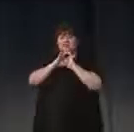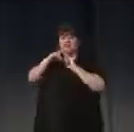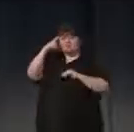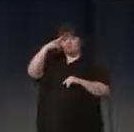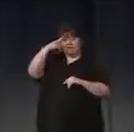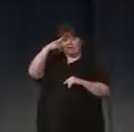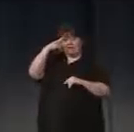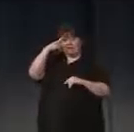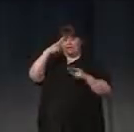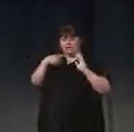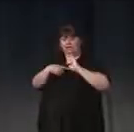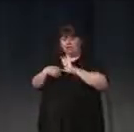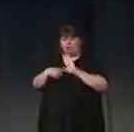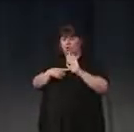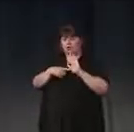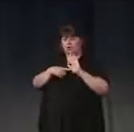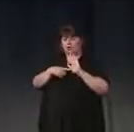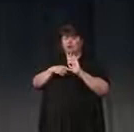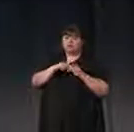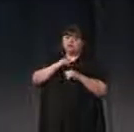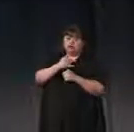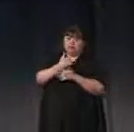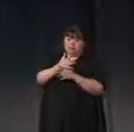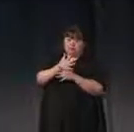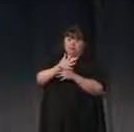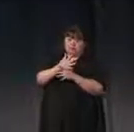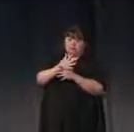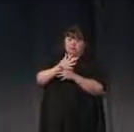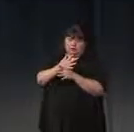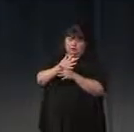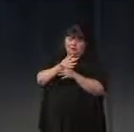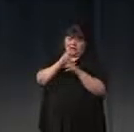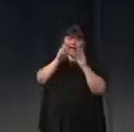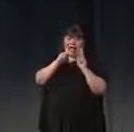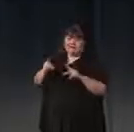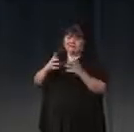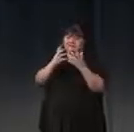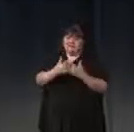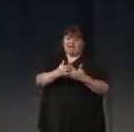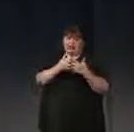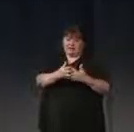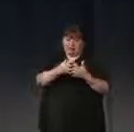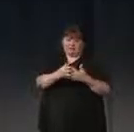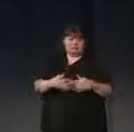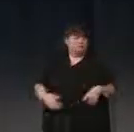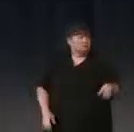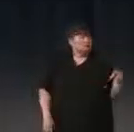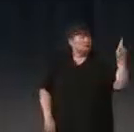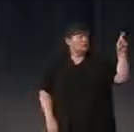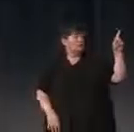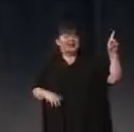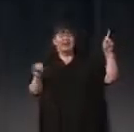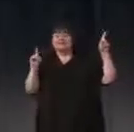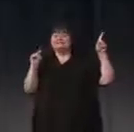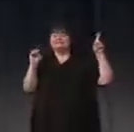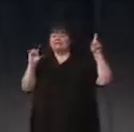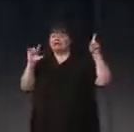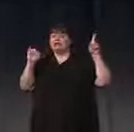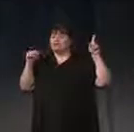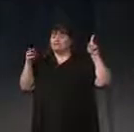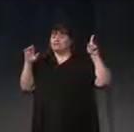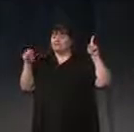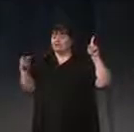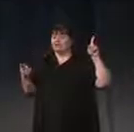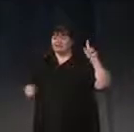depicted, a German image, as a factory. Here we have a telegraph. Here we